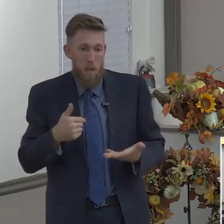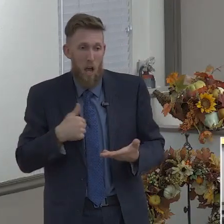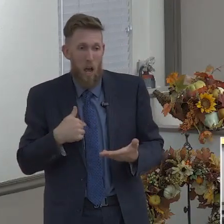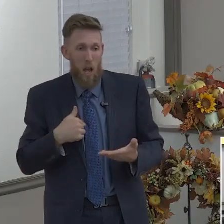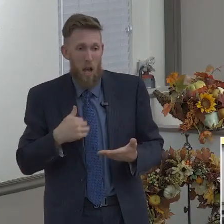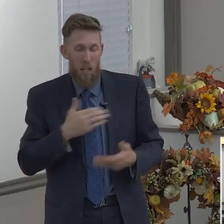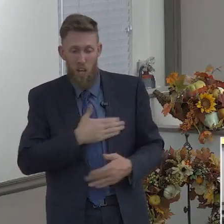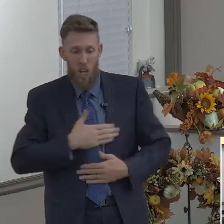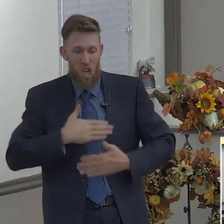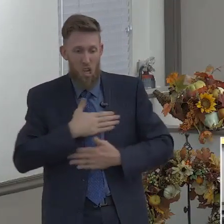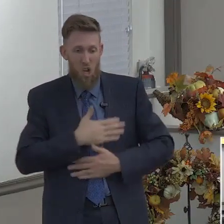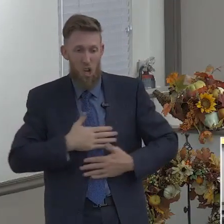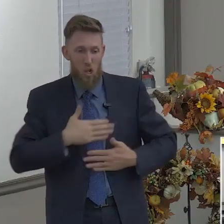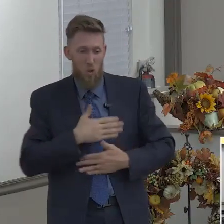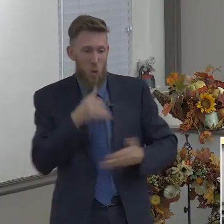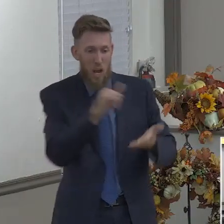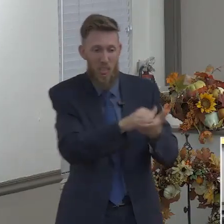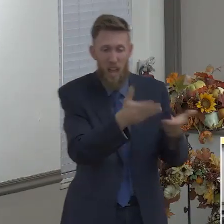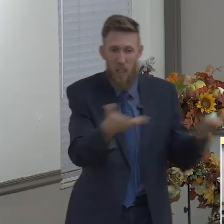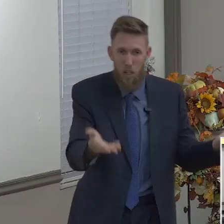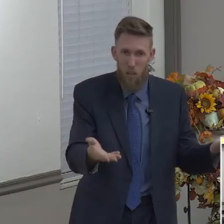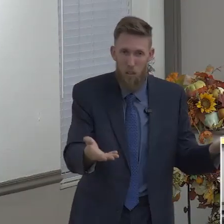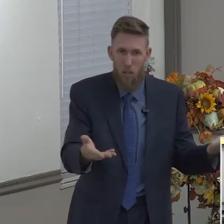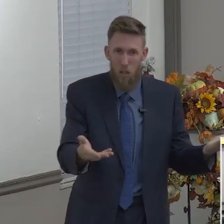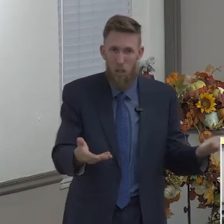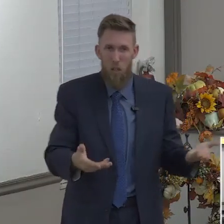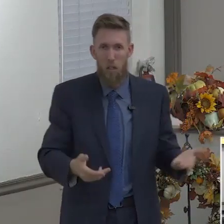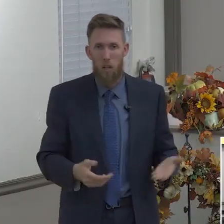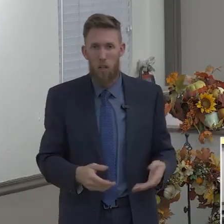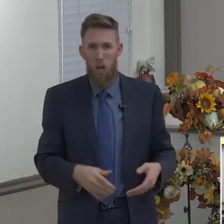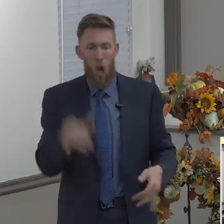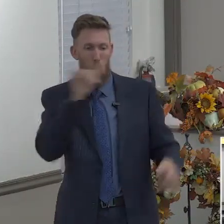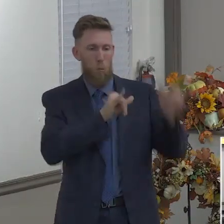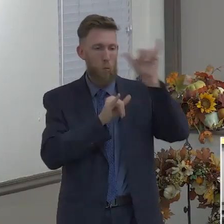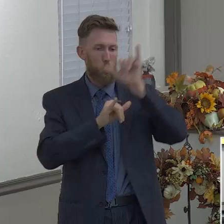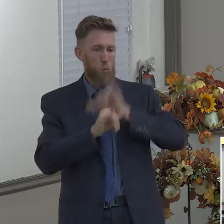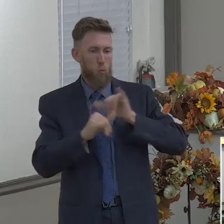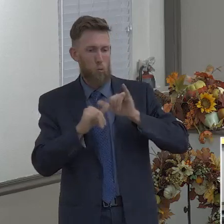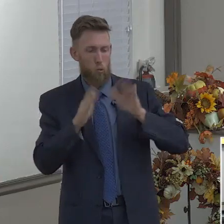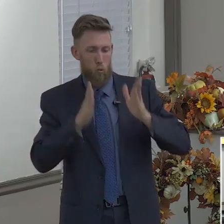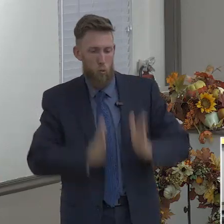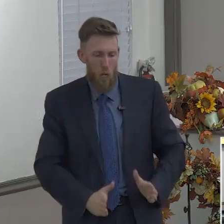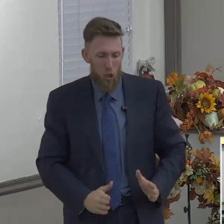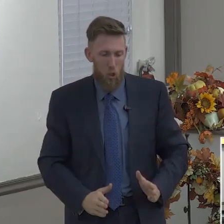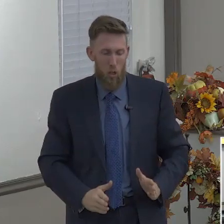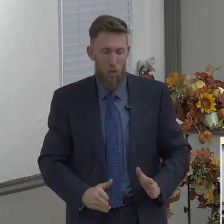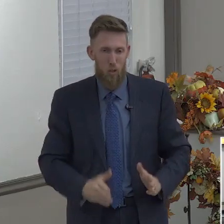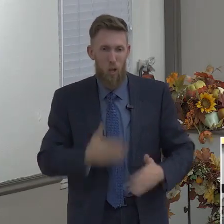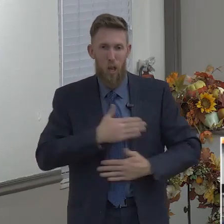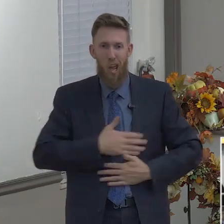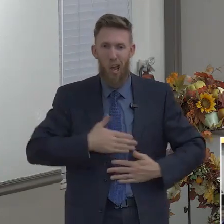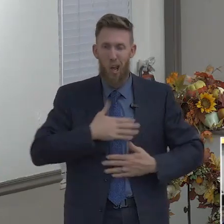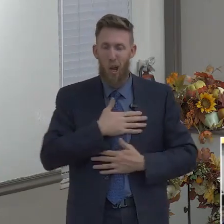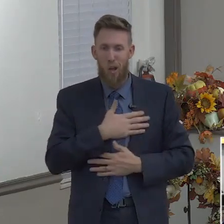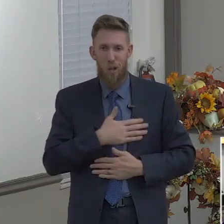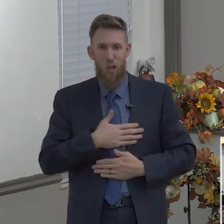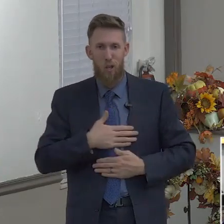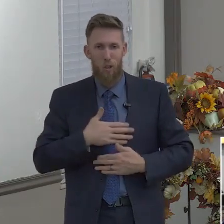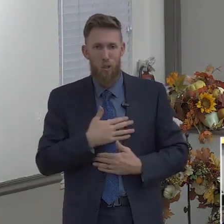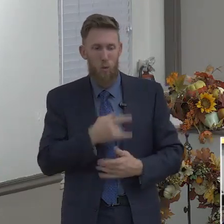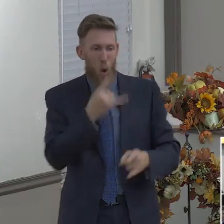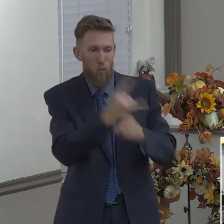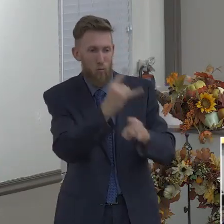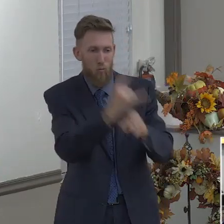But if we're to live a godly life, we're to abstain from alcohol. Drug addicts like getting that high.